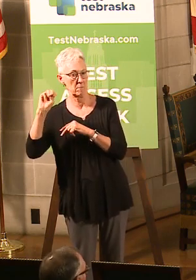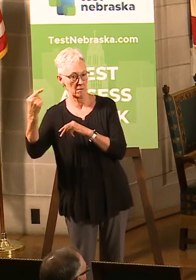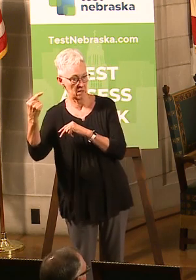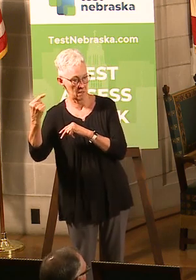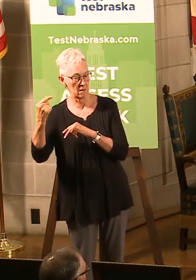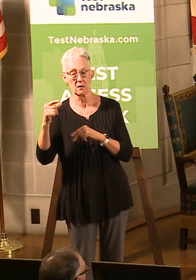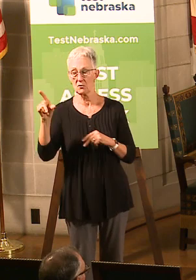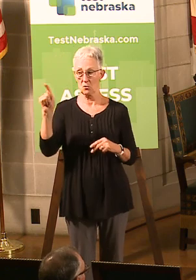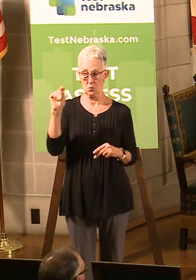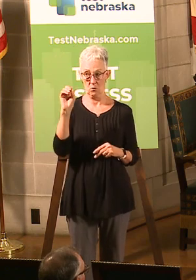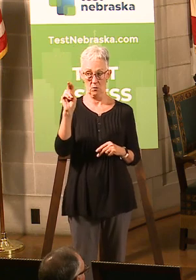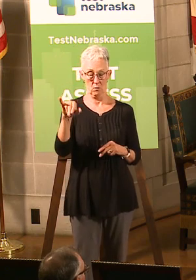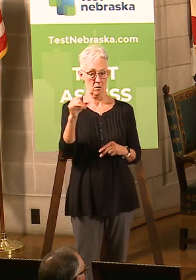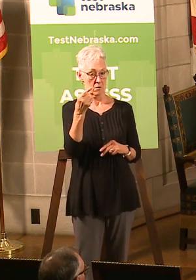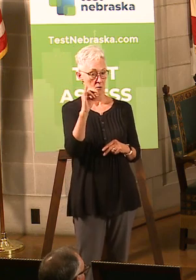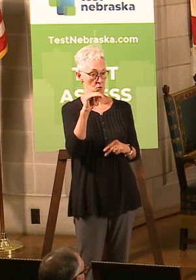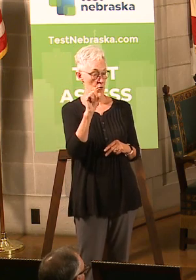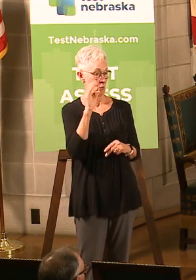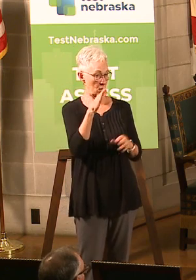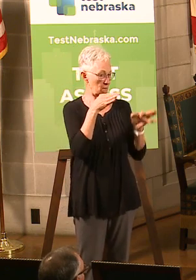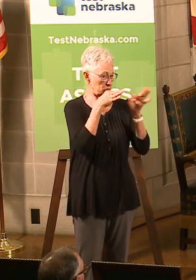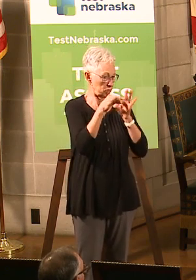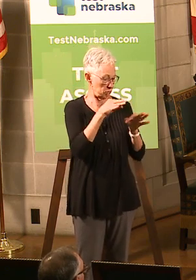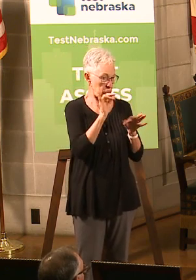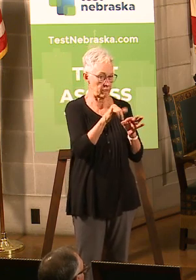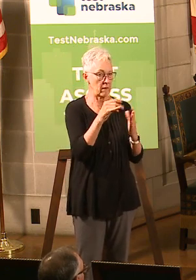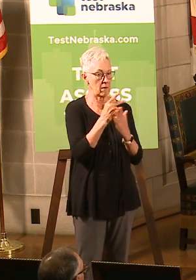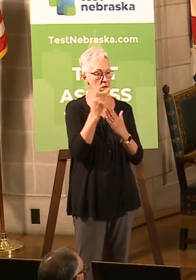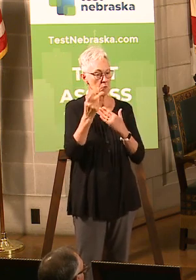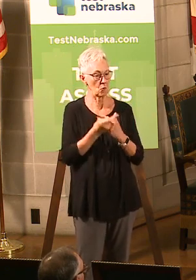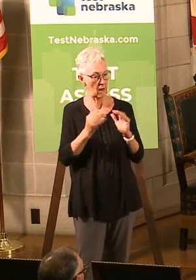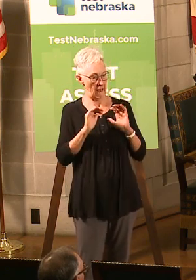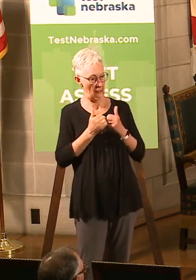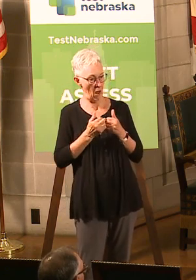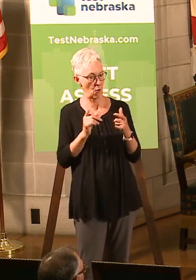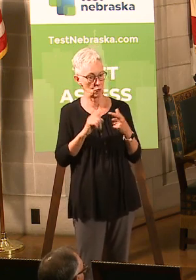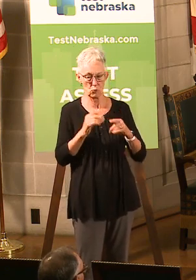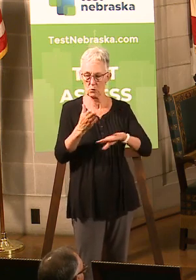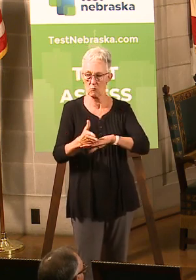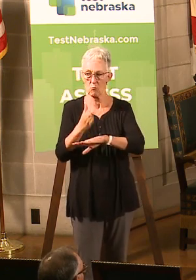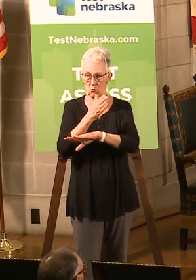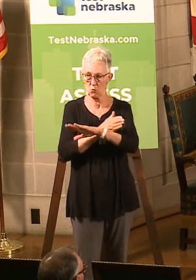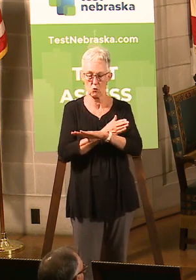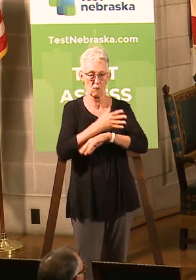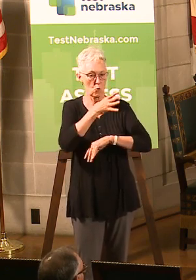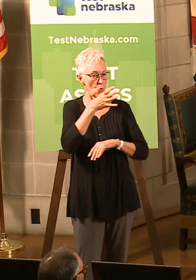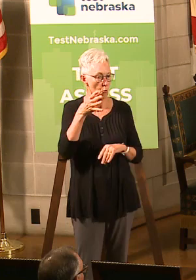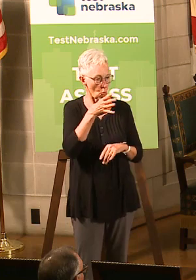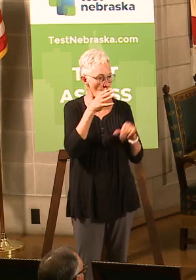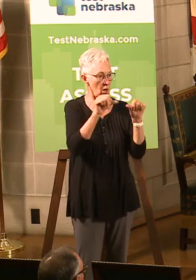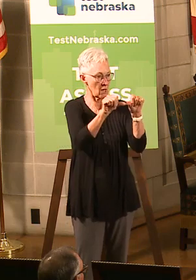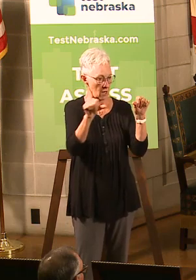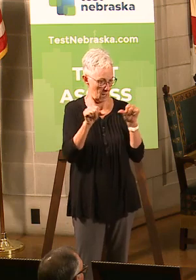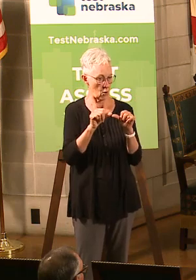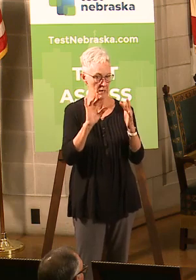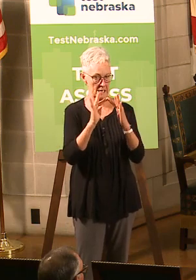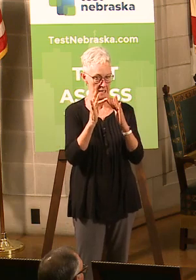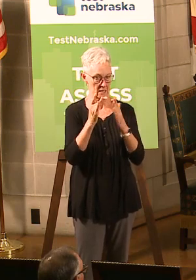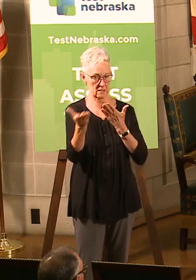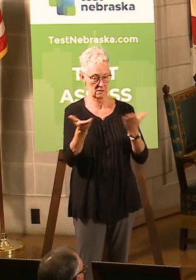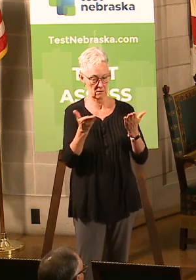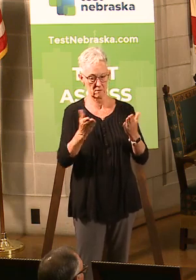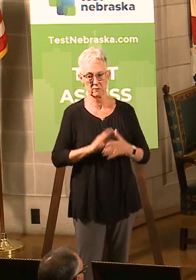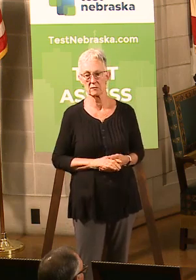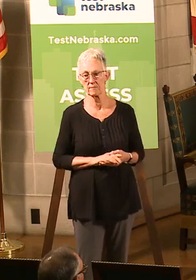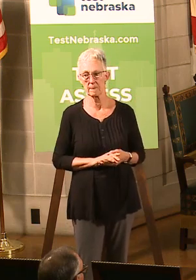talk to us about that program to be able to build that infrastructure, to be able to expand rural broadband. And then finally, we've got a program working with